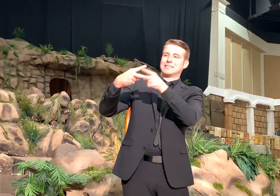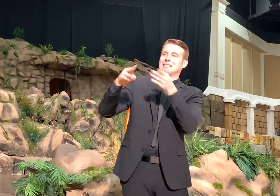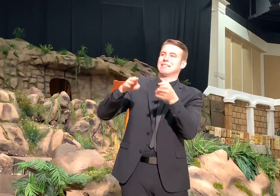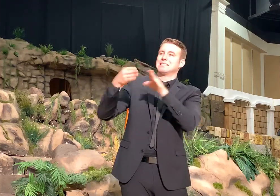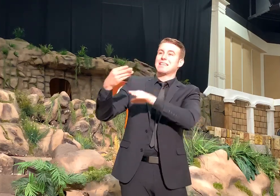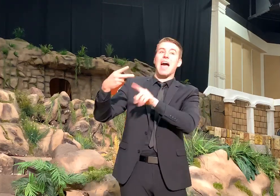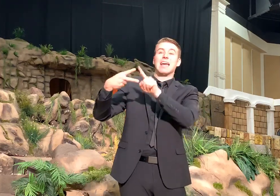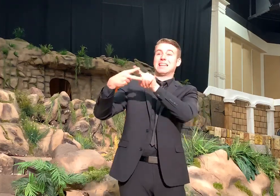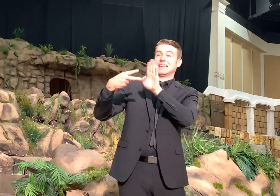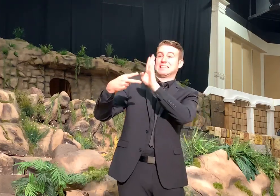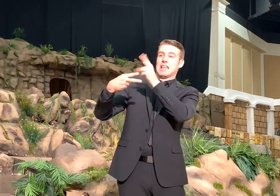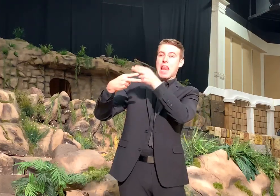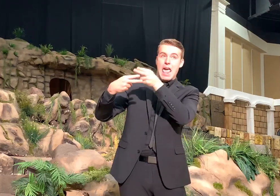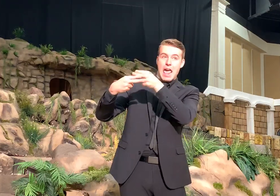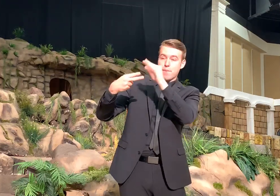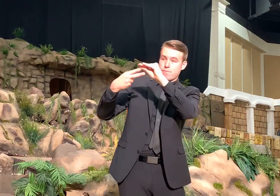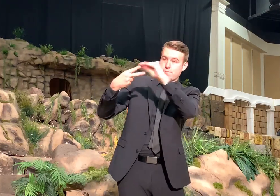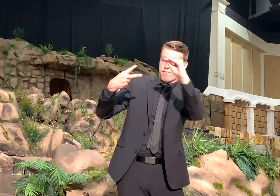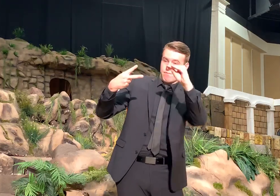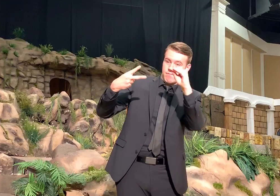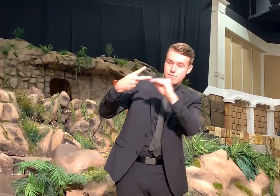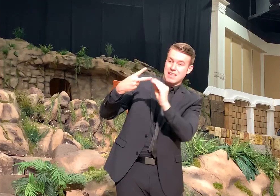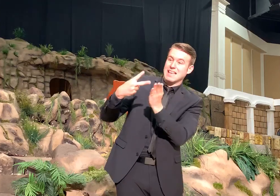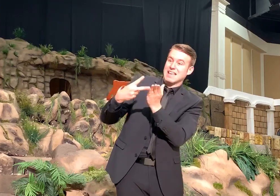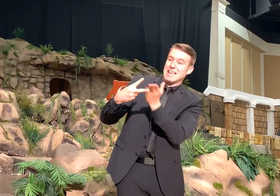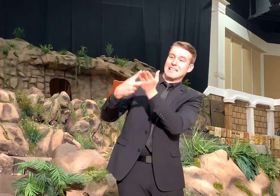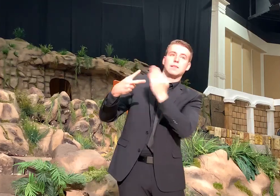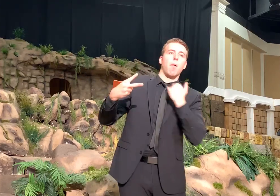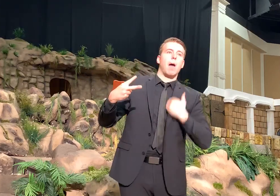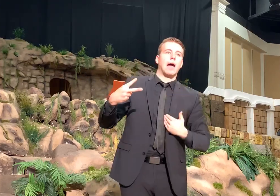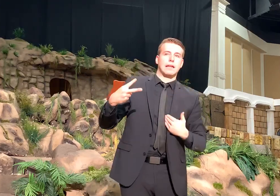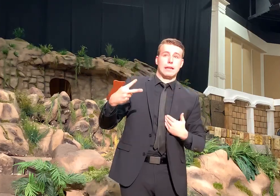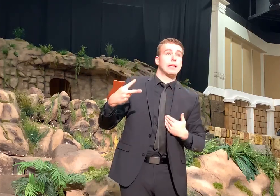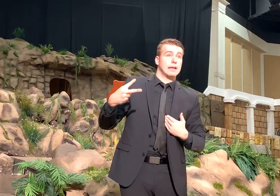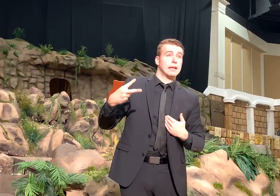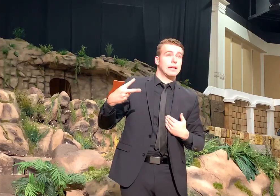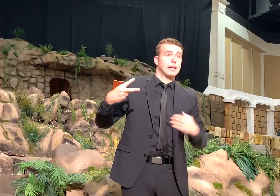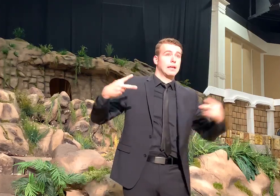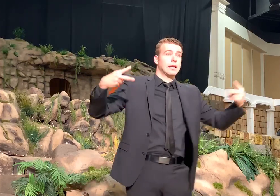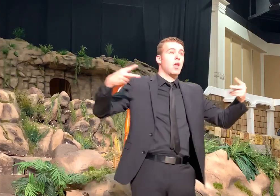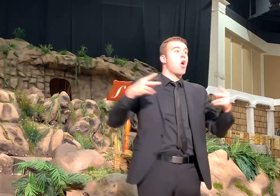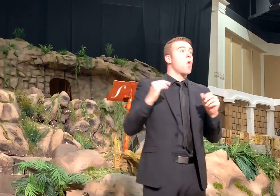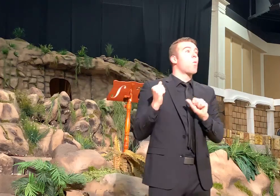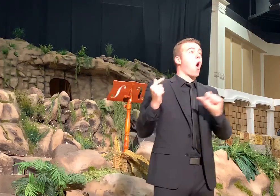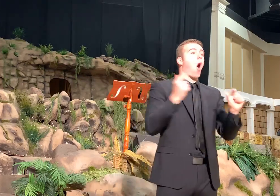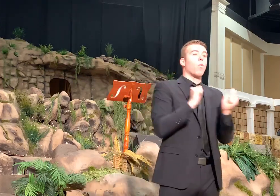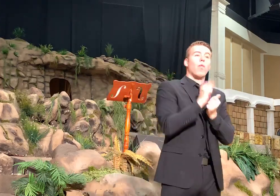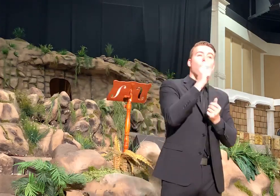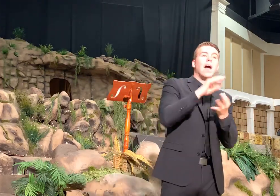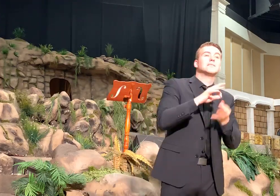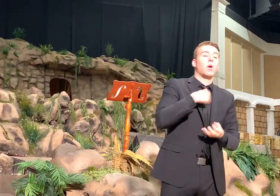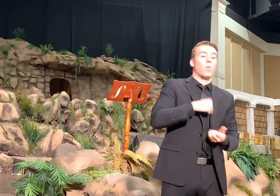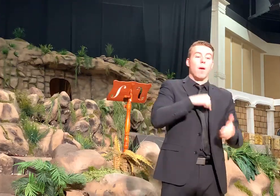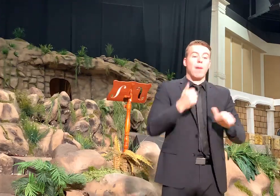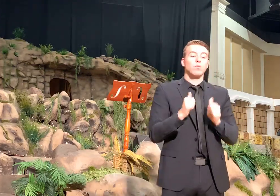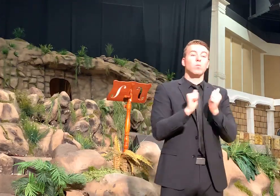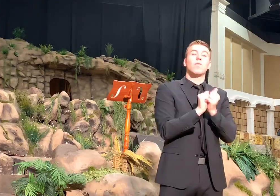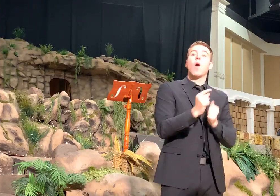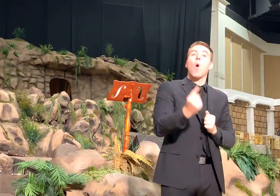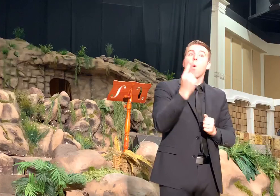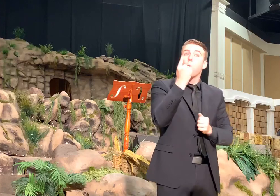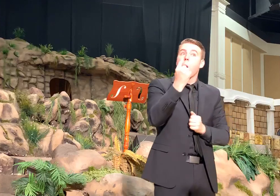identified as his body. By one spirit are we all baptized into one